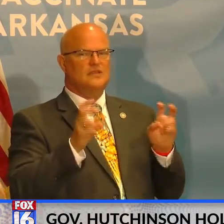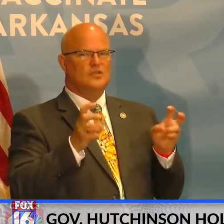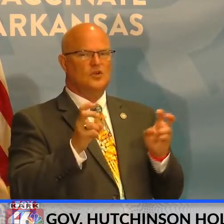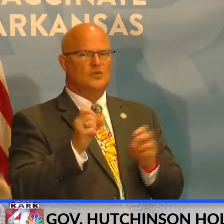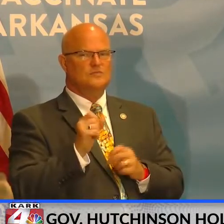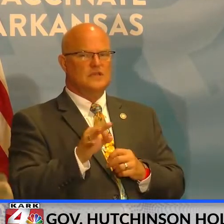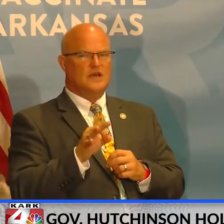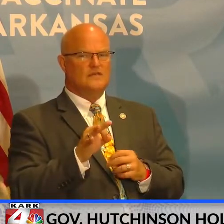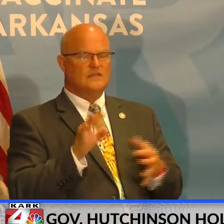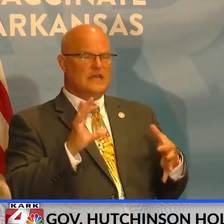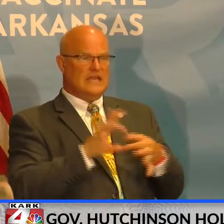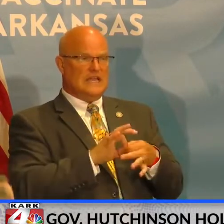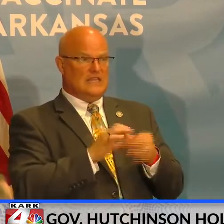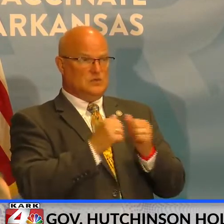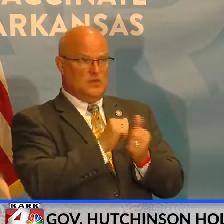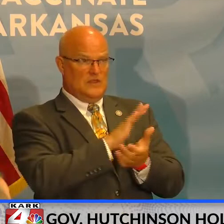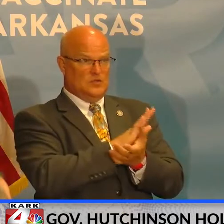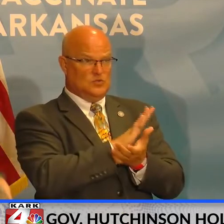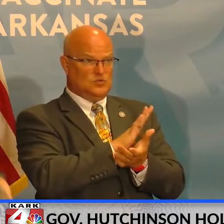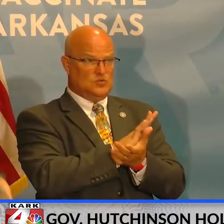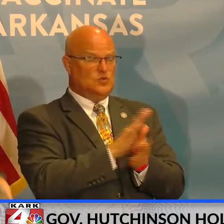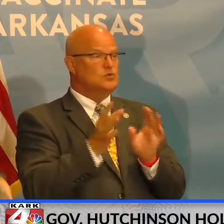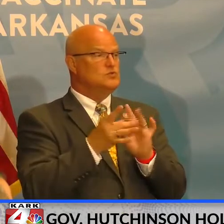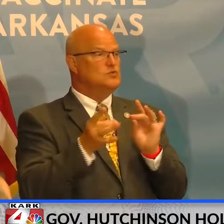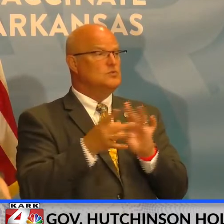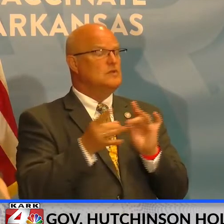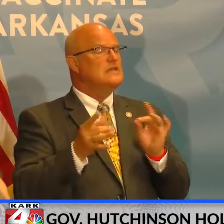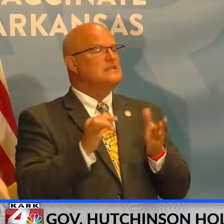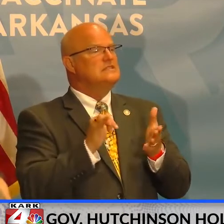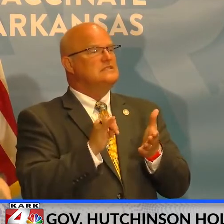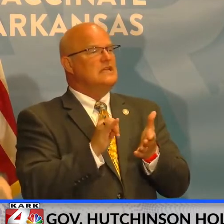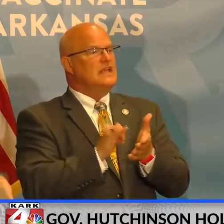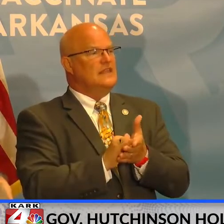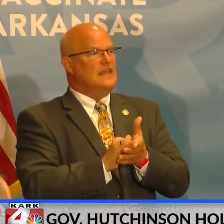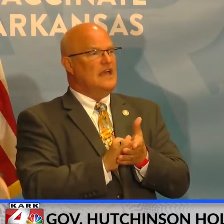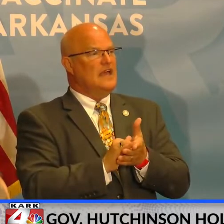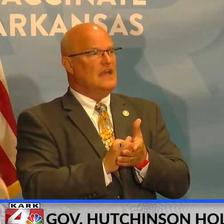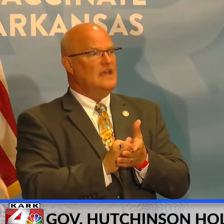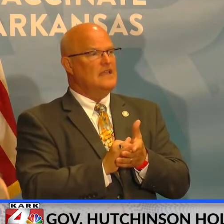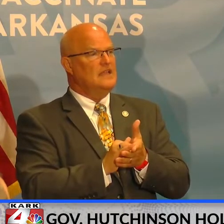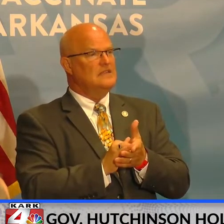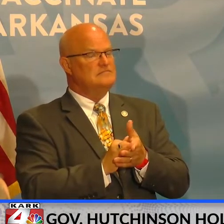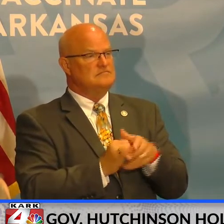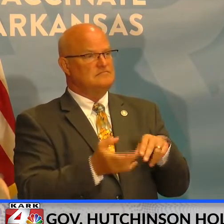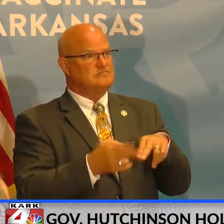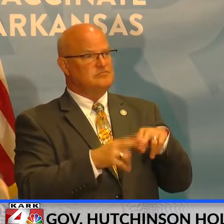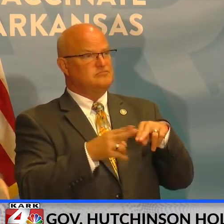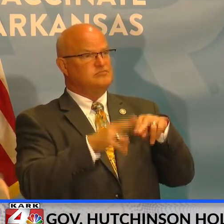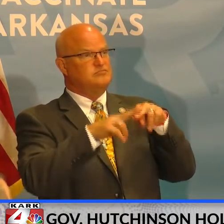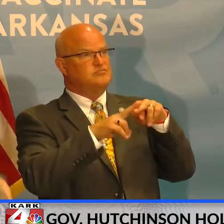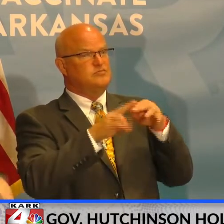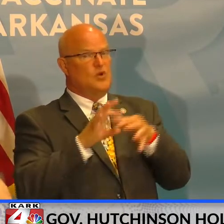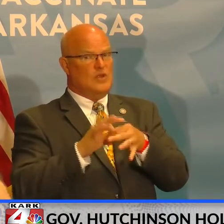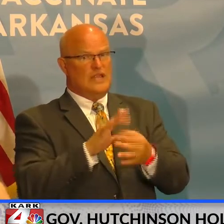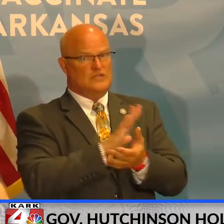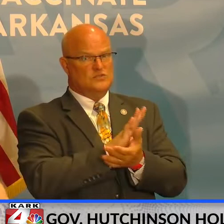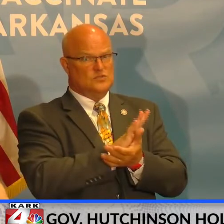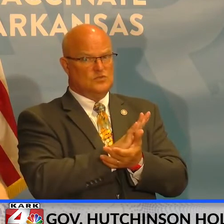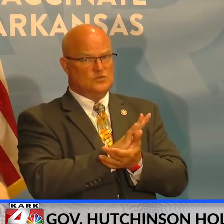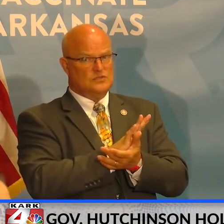The connection with the schools, you mentioned that, um, you know, we had a big increase in cases, and that's probably related to schools.